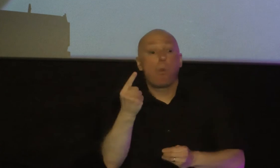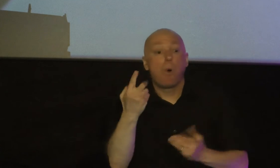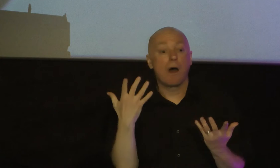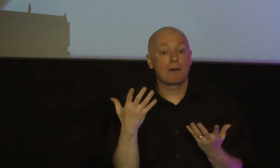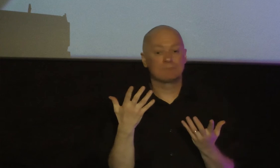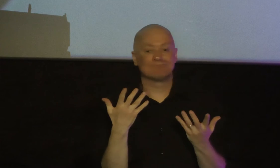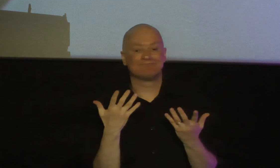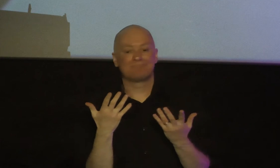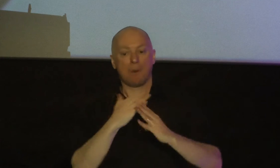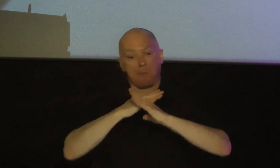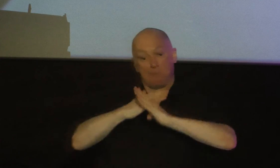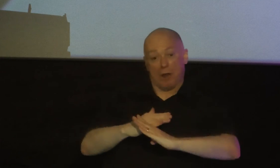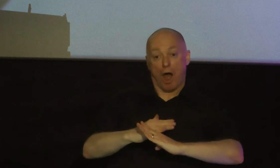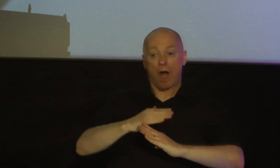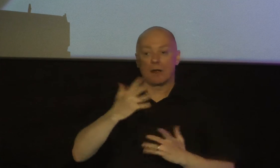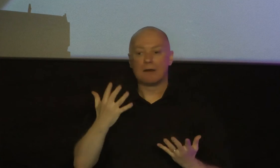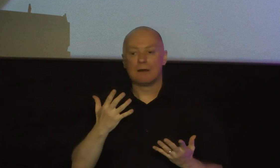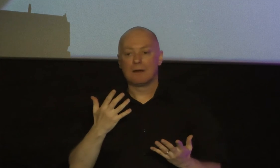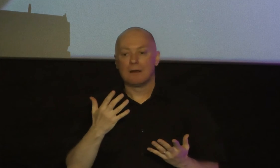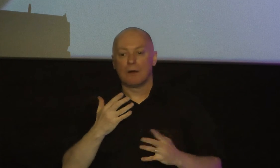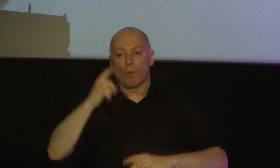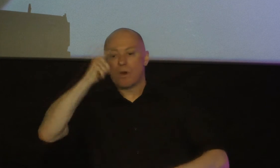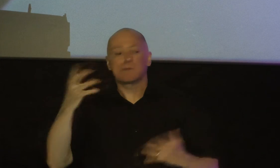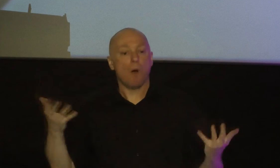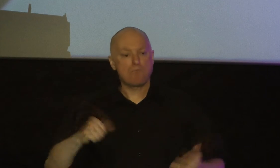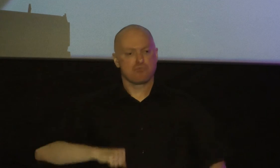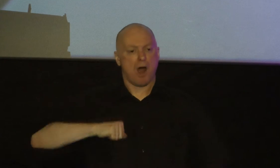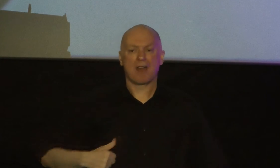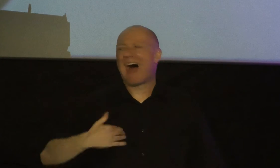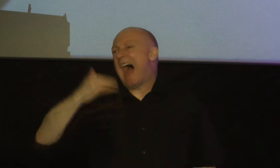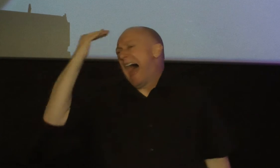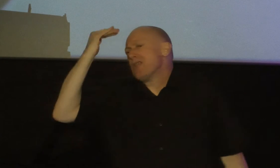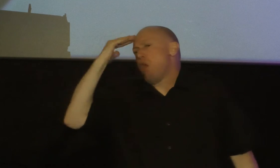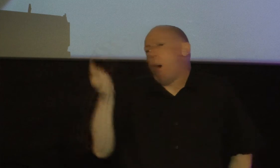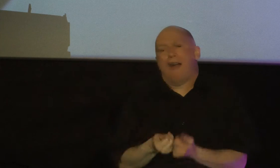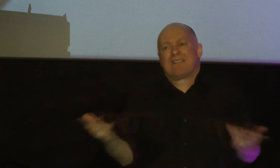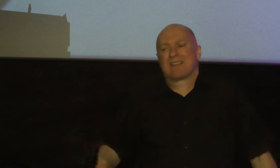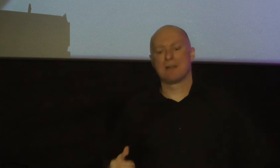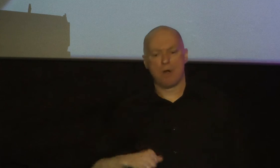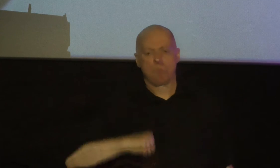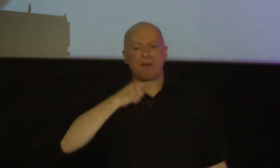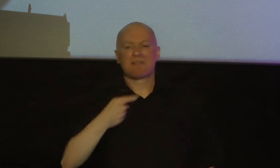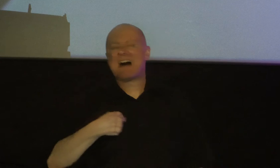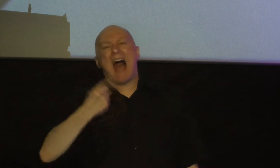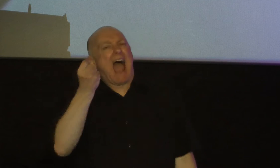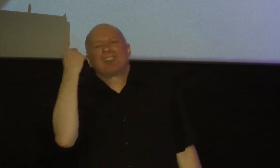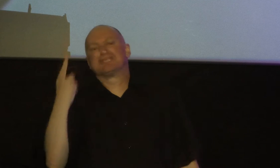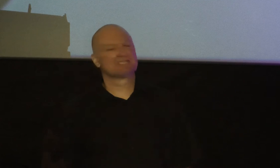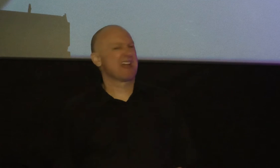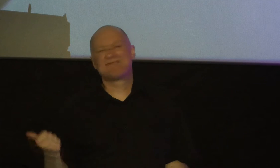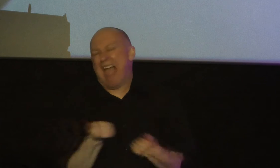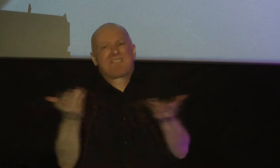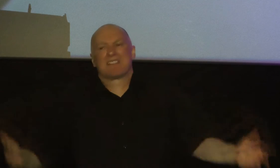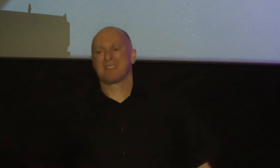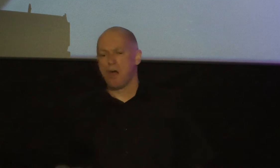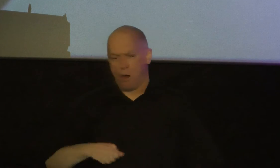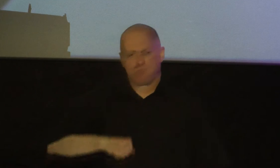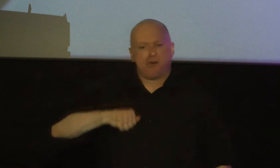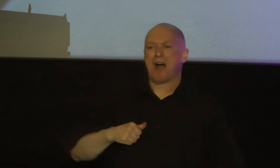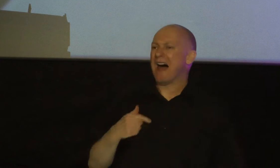wisdom in our lives is pride pride says i know everything pride says i understand everything pride says i don't care